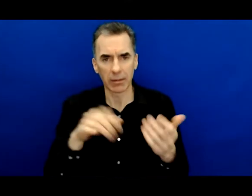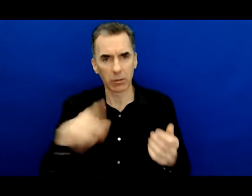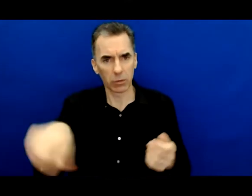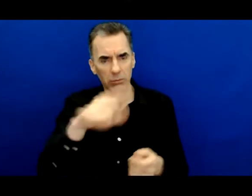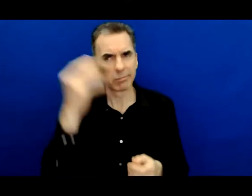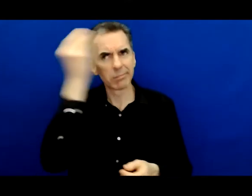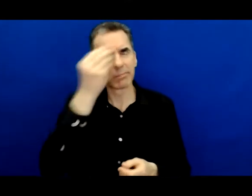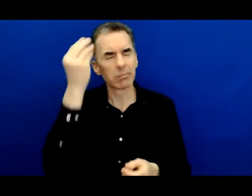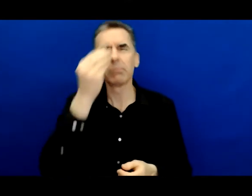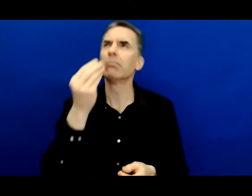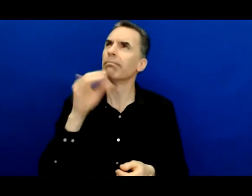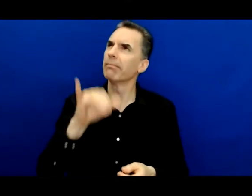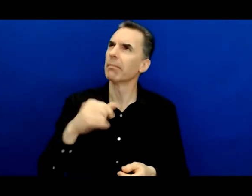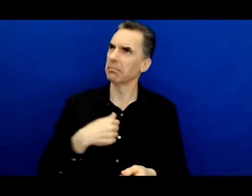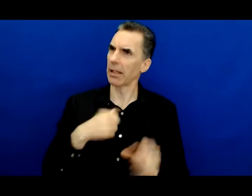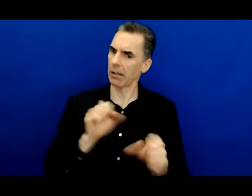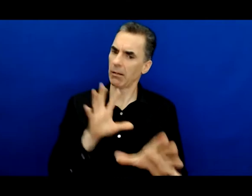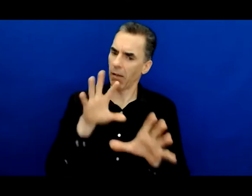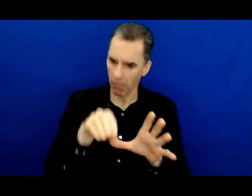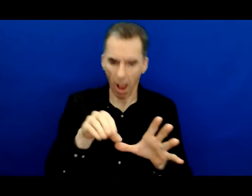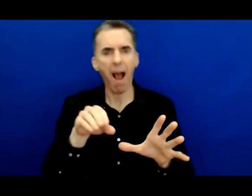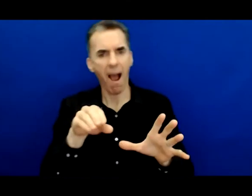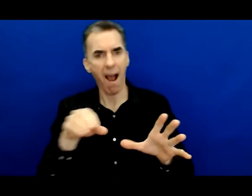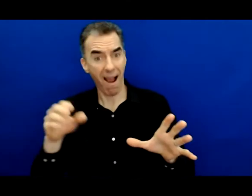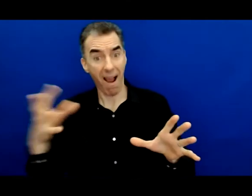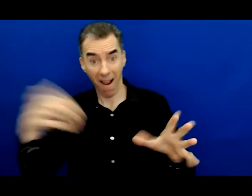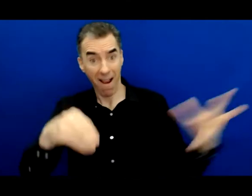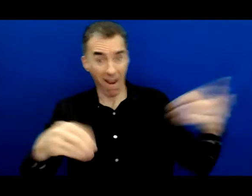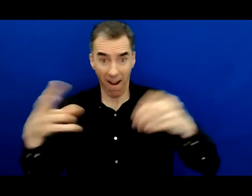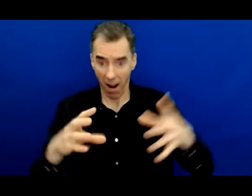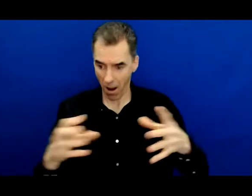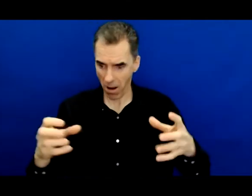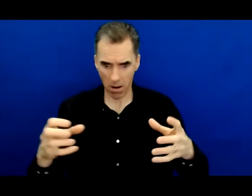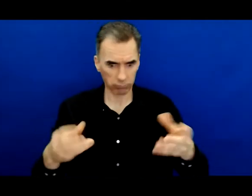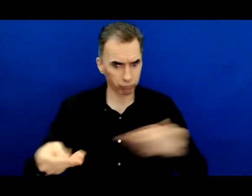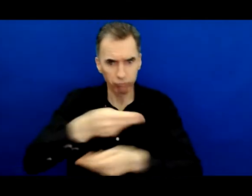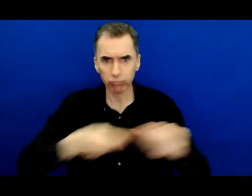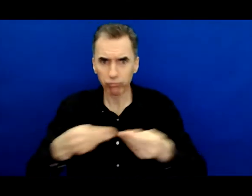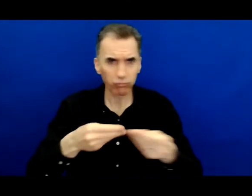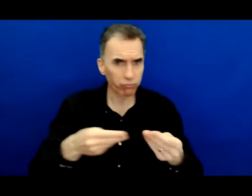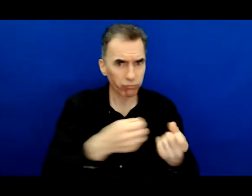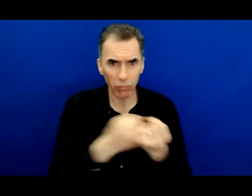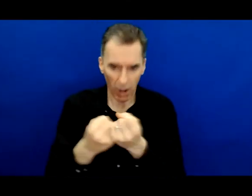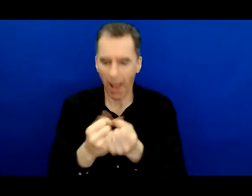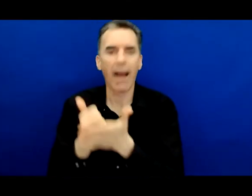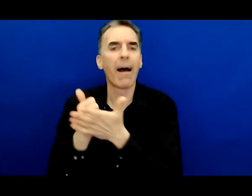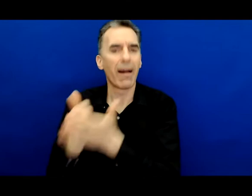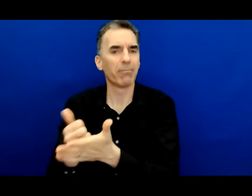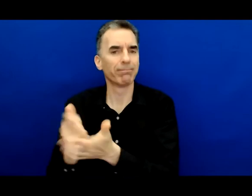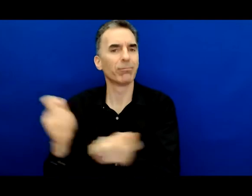collectively together to assist and encourage impacted students on college campuses.